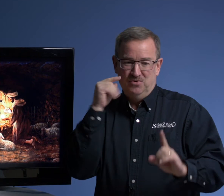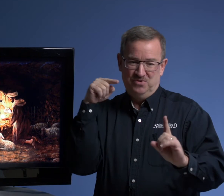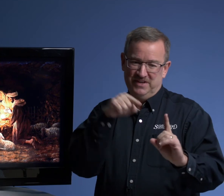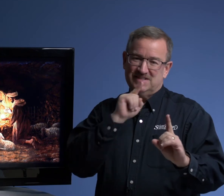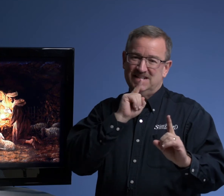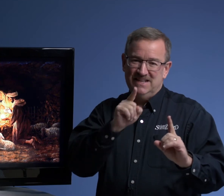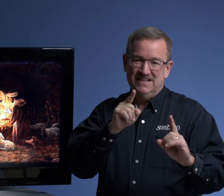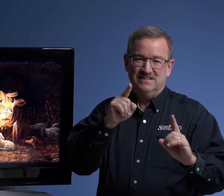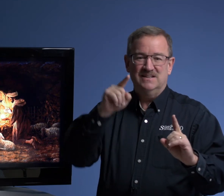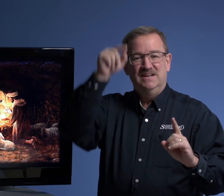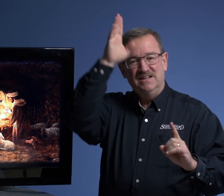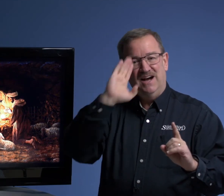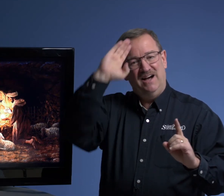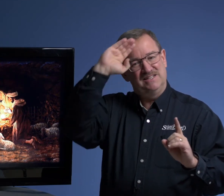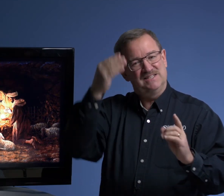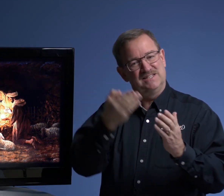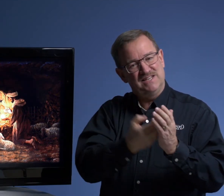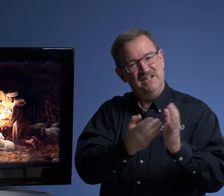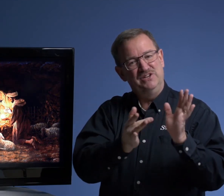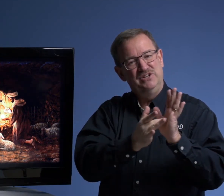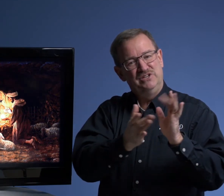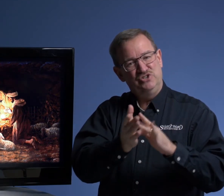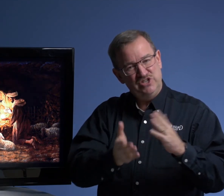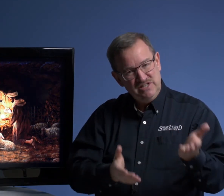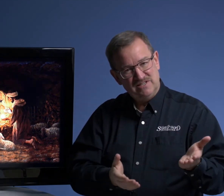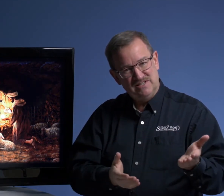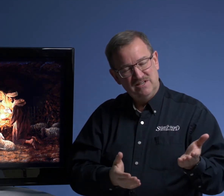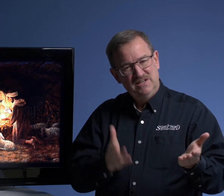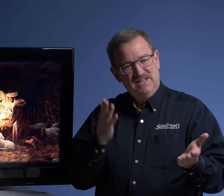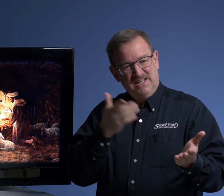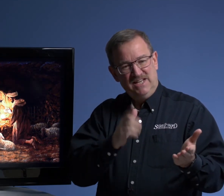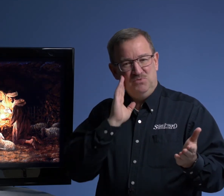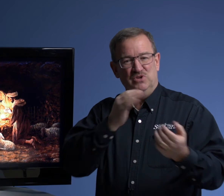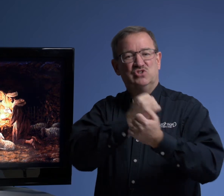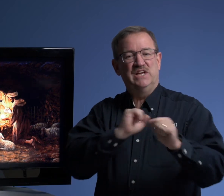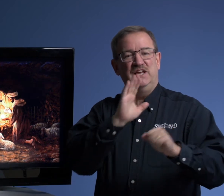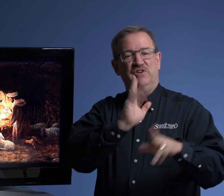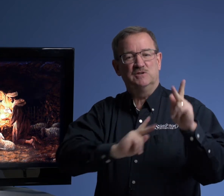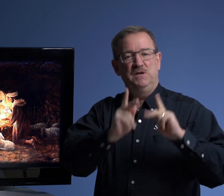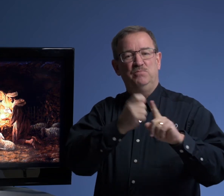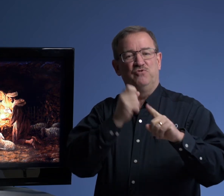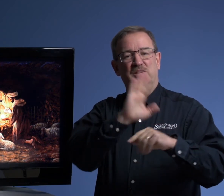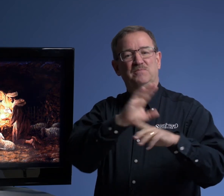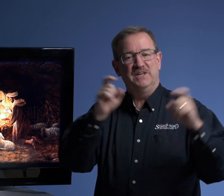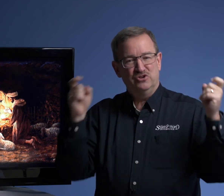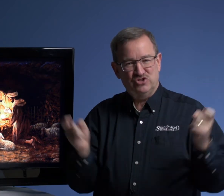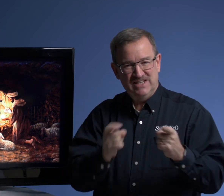this is God's son, Jesus. He will save his people from their sins.